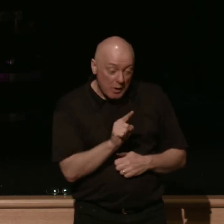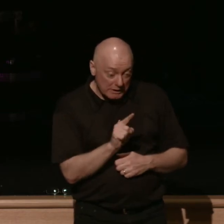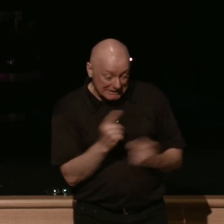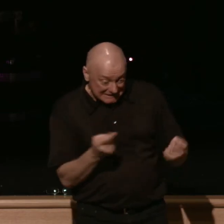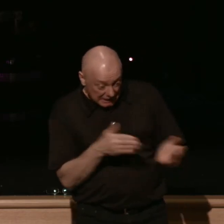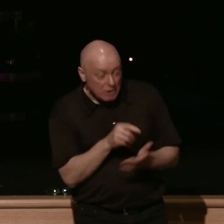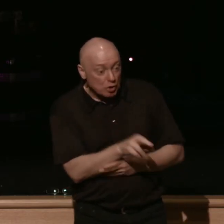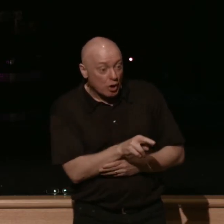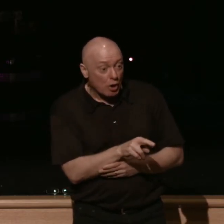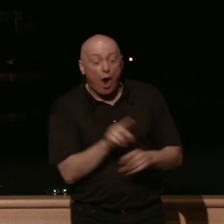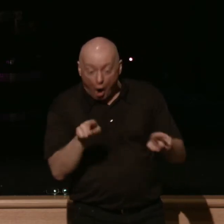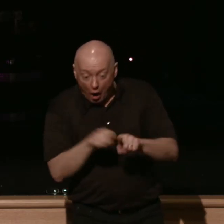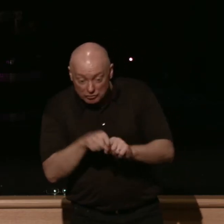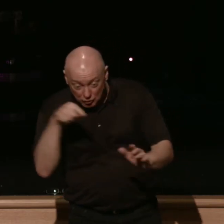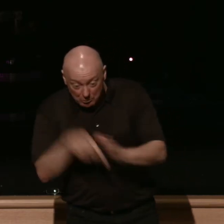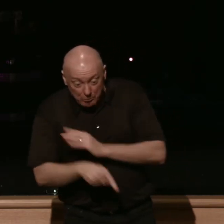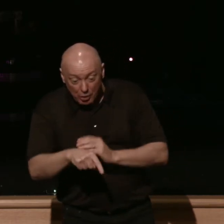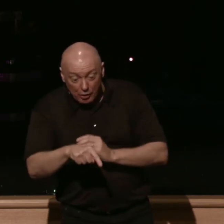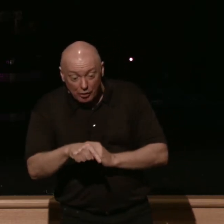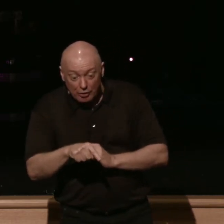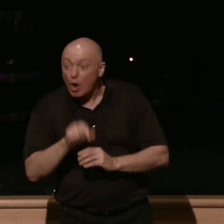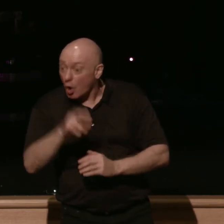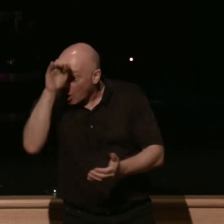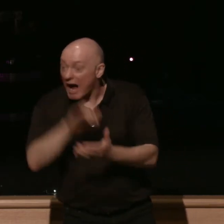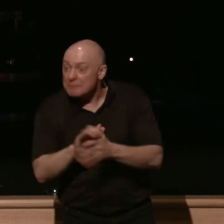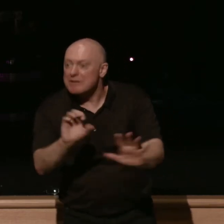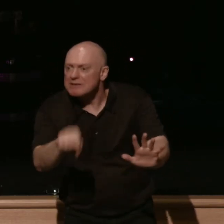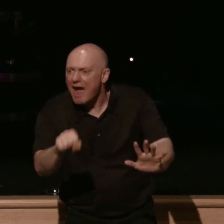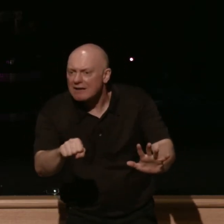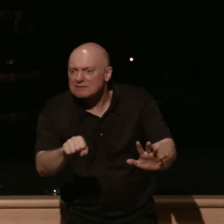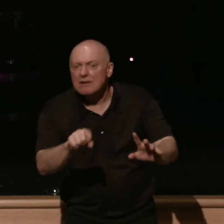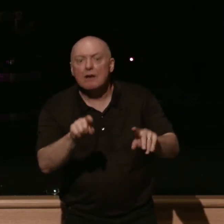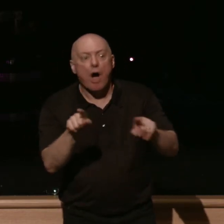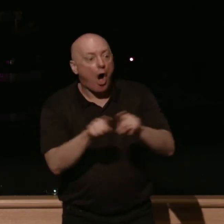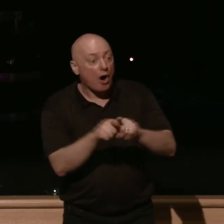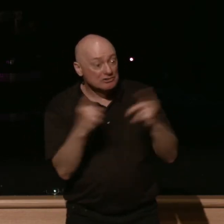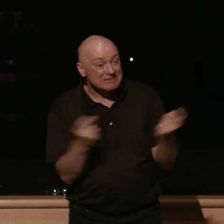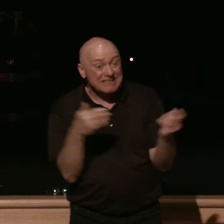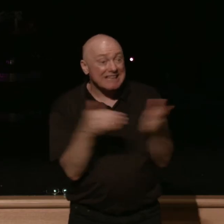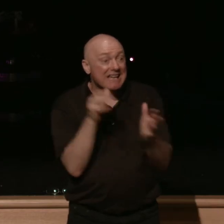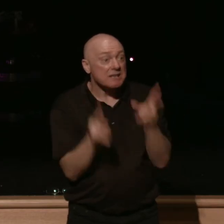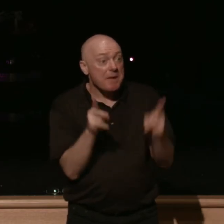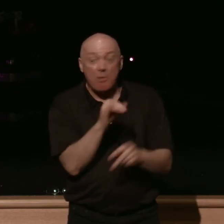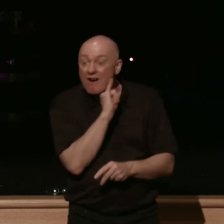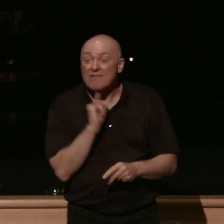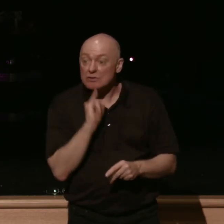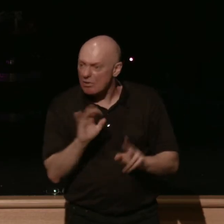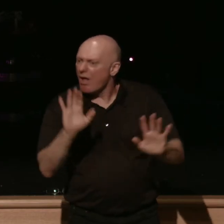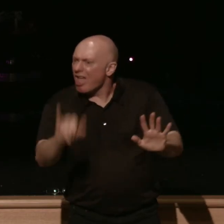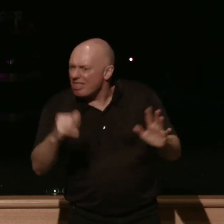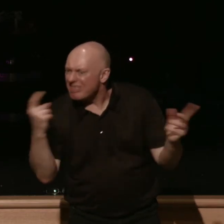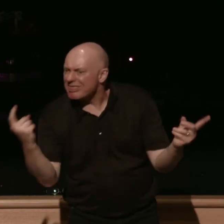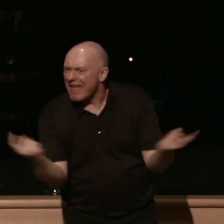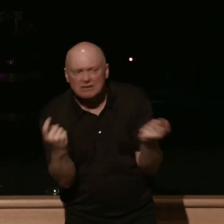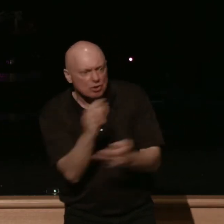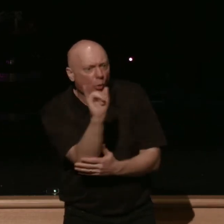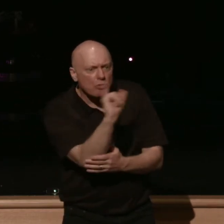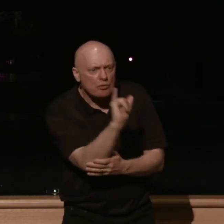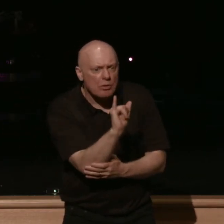murdered uriah the hittite that's an injustice for sure he's also committed a sin against the people of israel that's injustice for sure those are